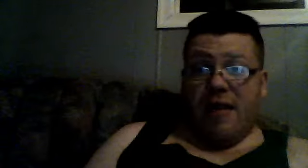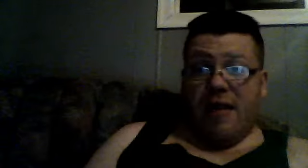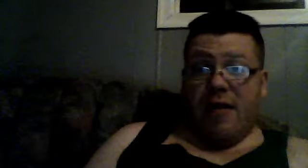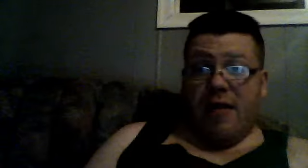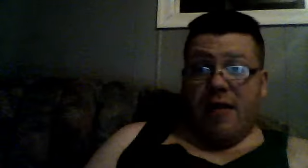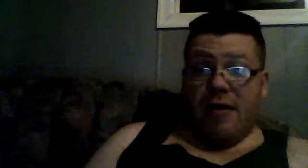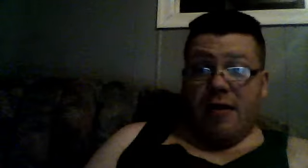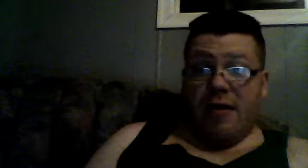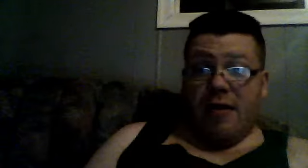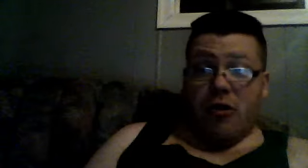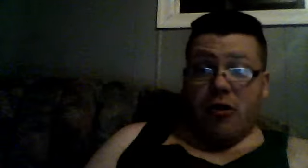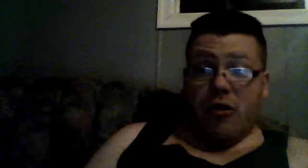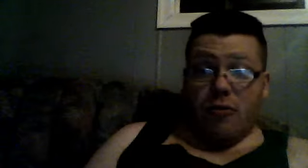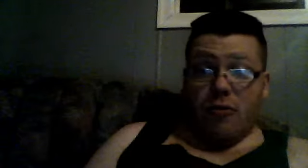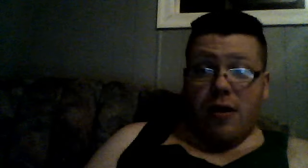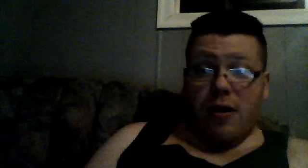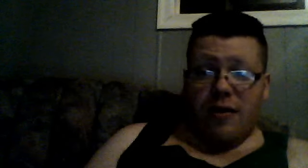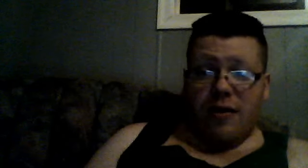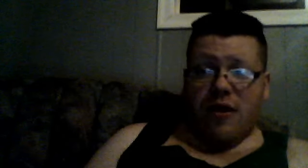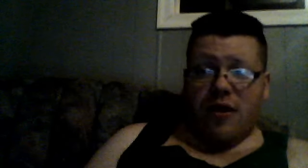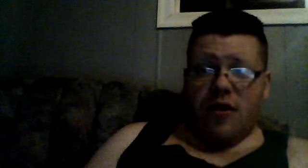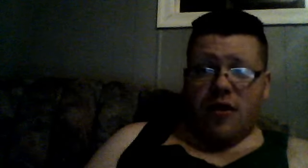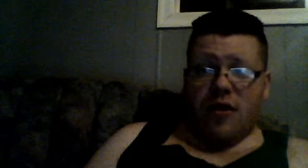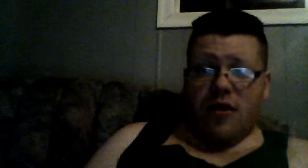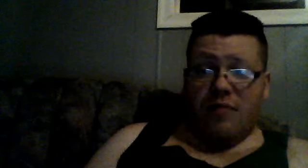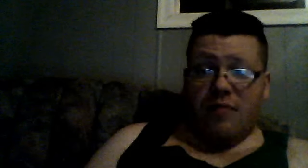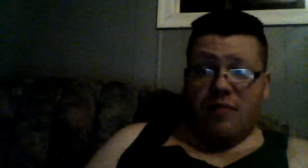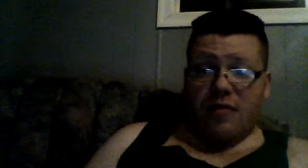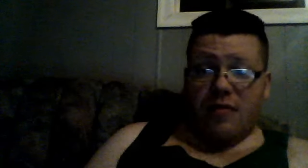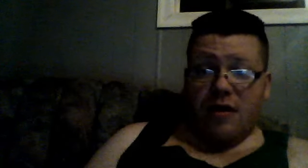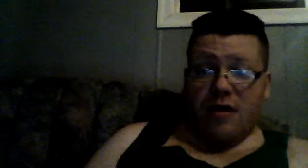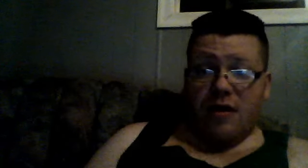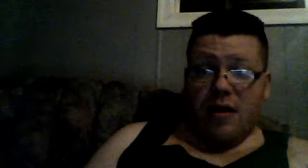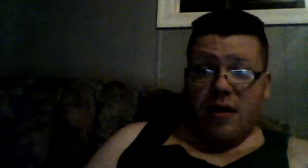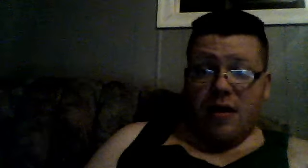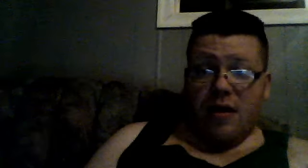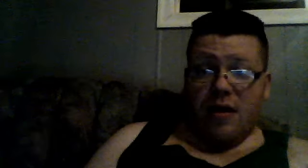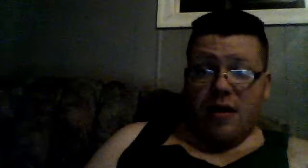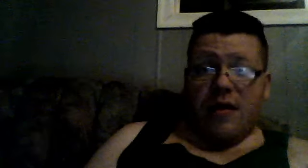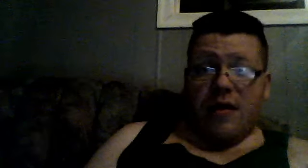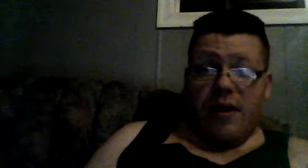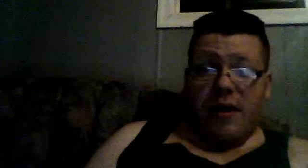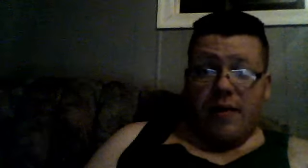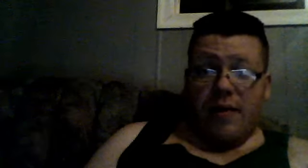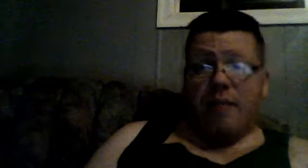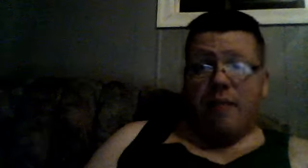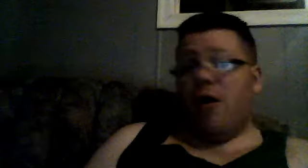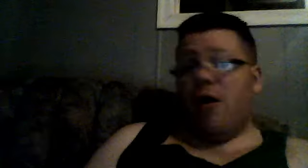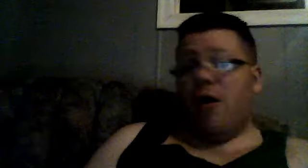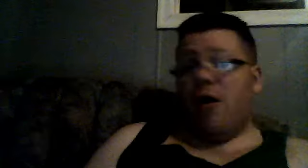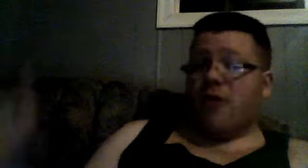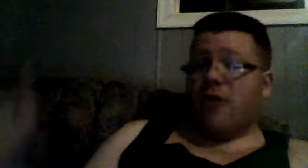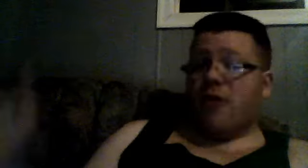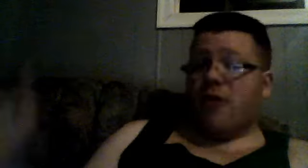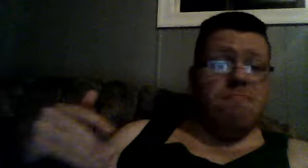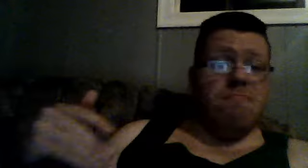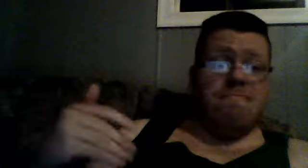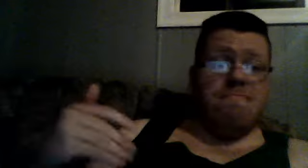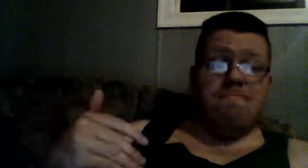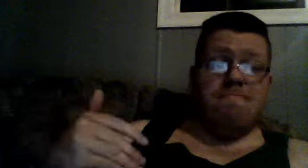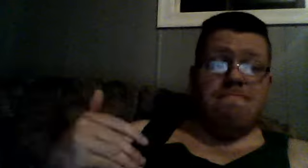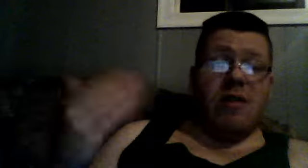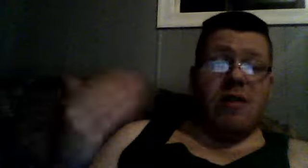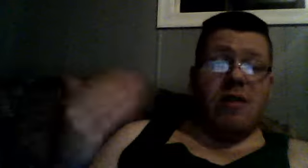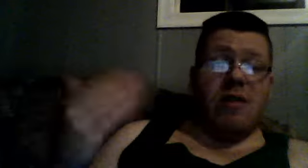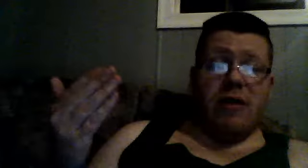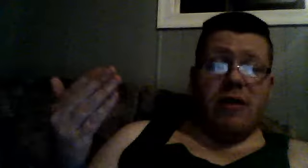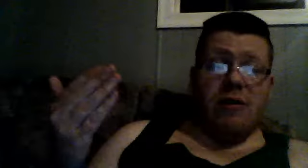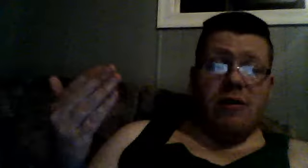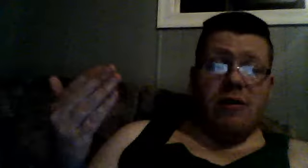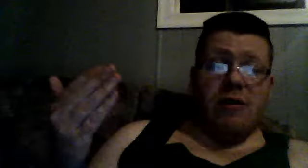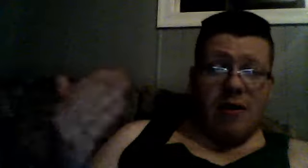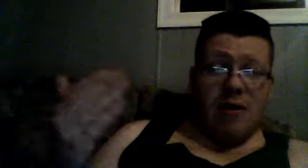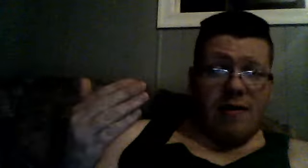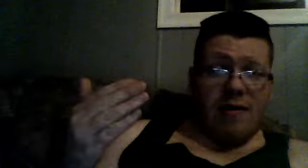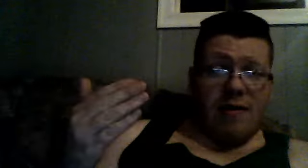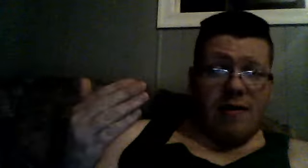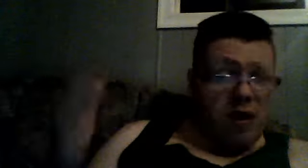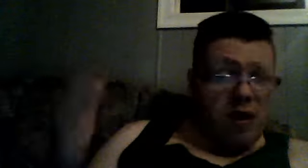and, the Joes were an international, team, and, well, part two, believe it or not, they were, just, an American